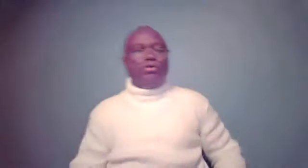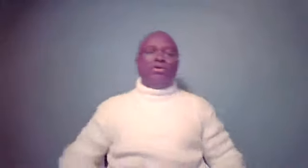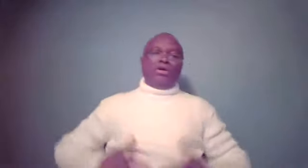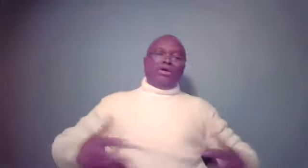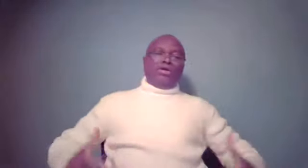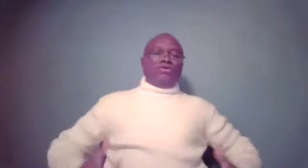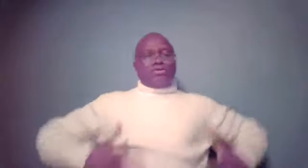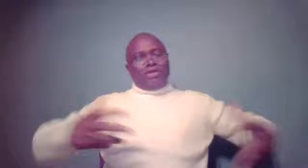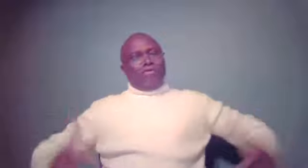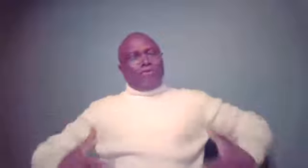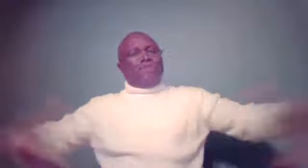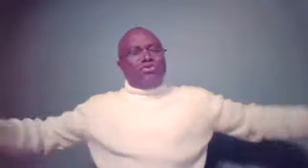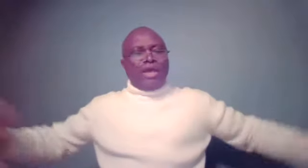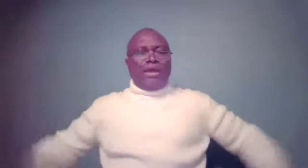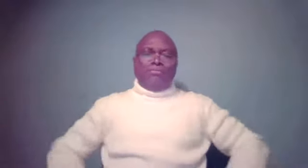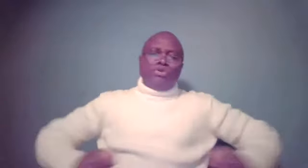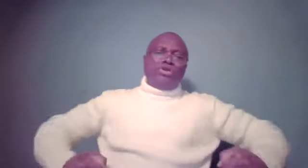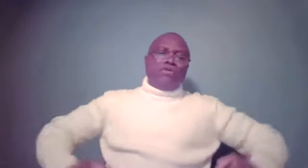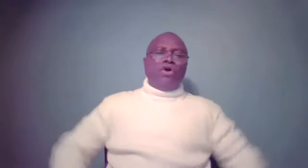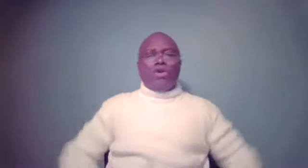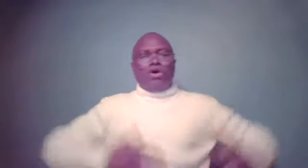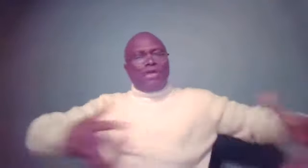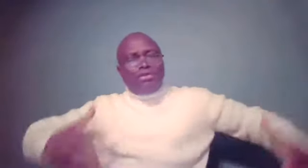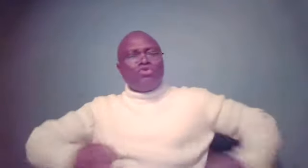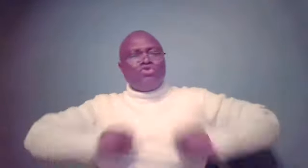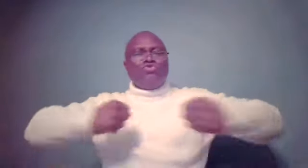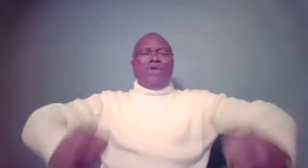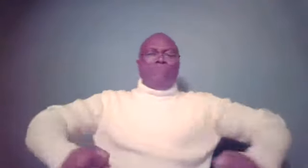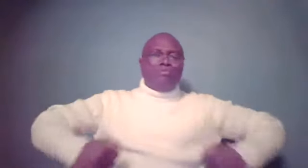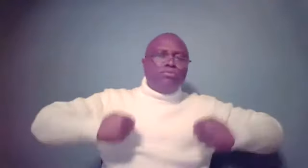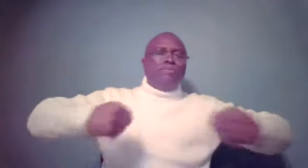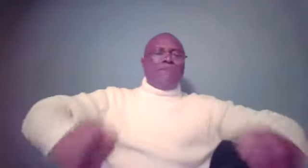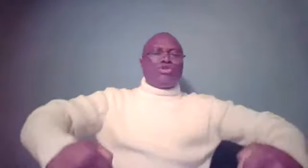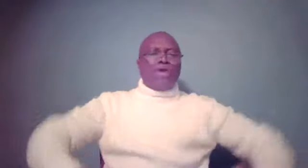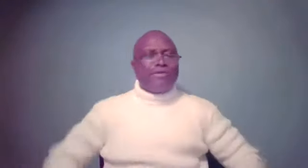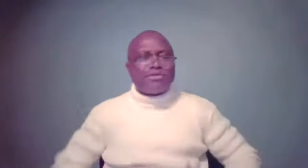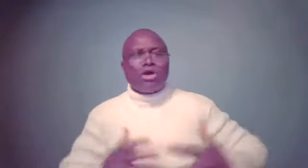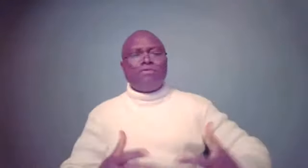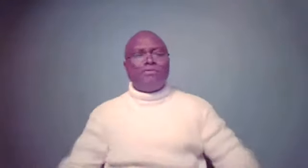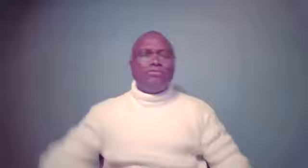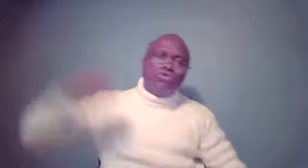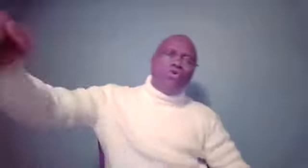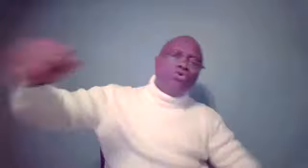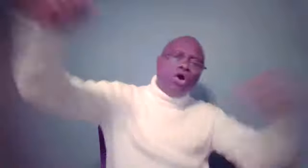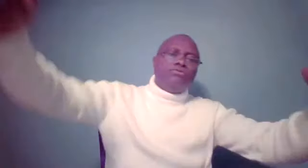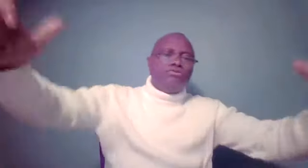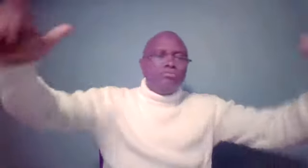you know, in those days, you of course, even today, position of honor, there are things you do and people, the macho kind of stuff. You go, you hunt, you